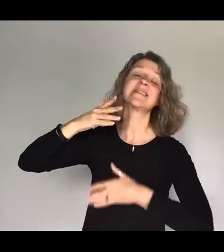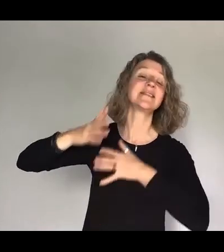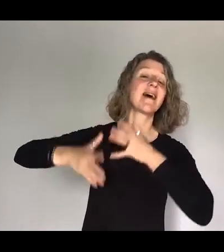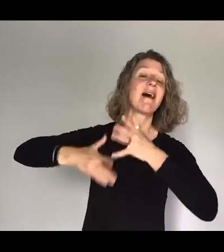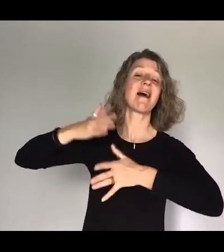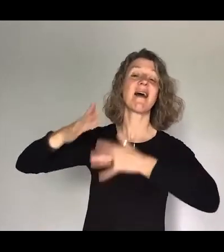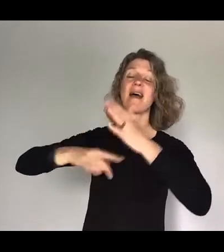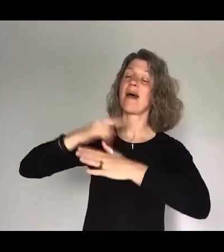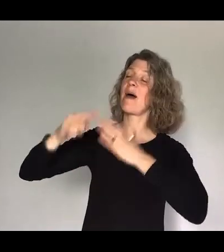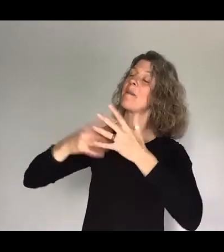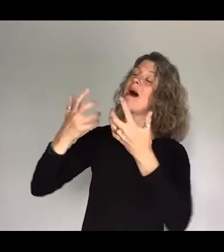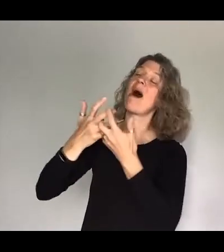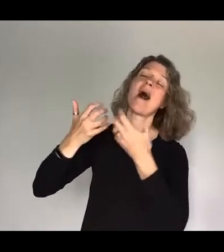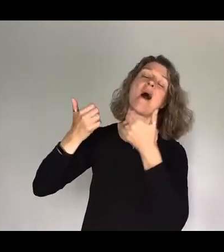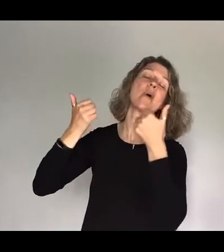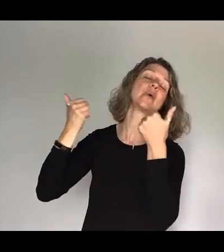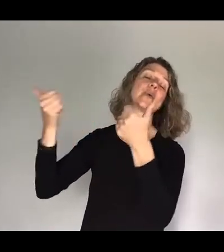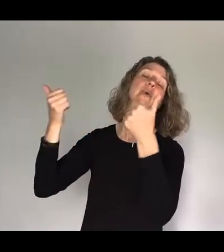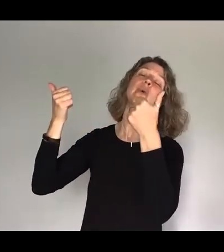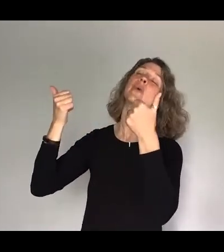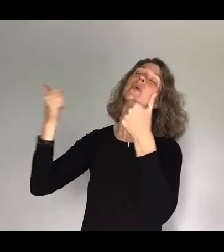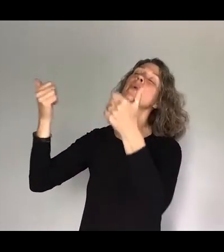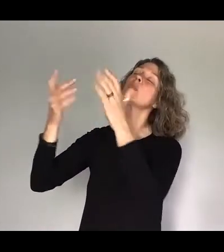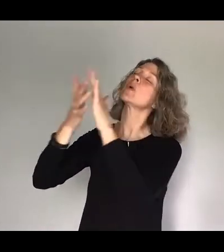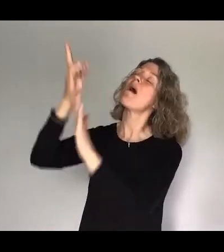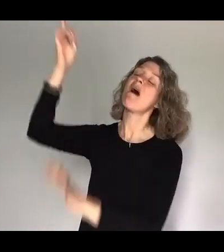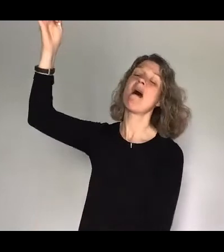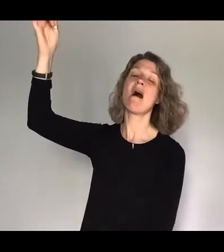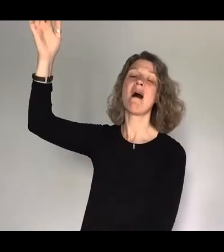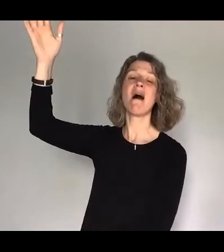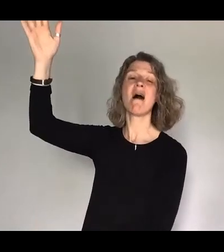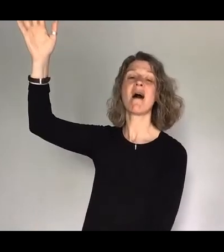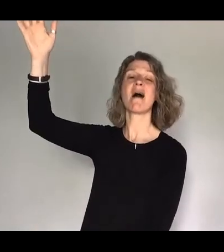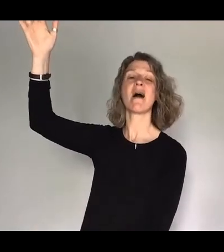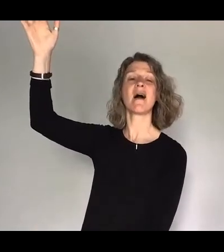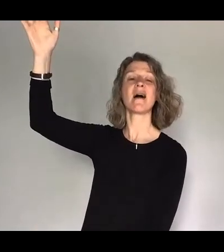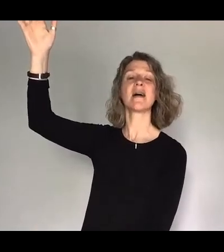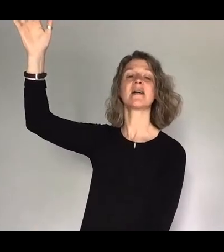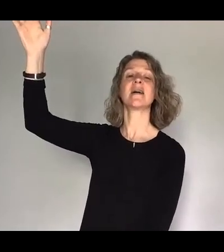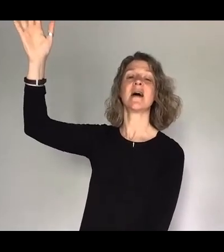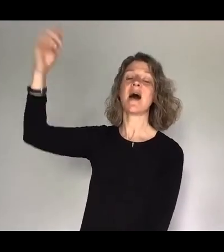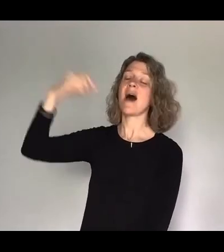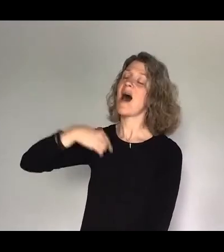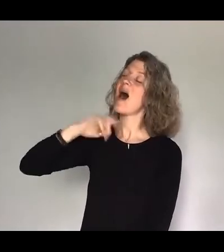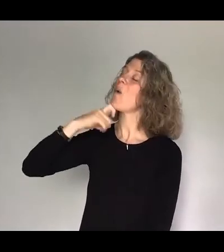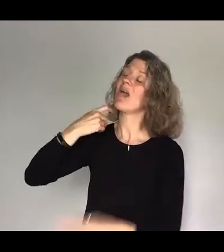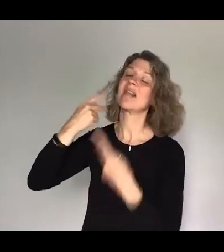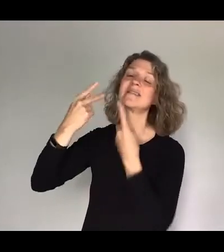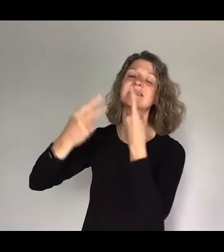of the goodness of God oh yes I will sing